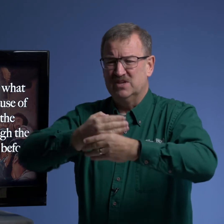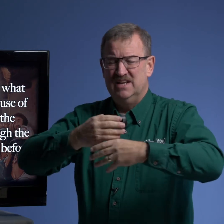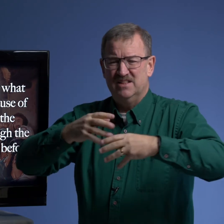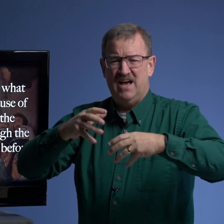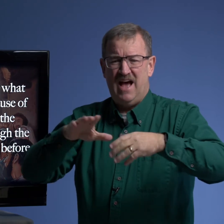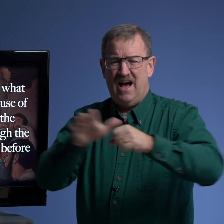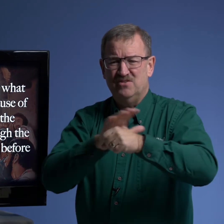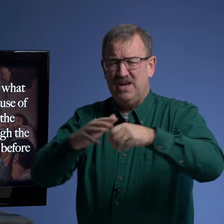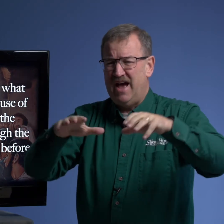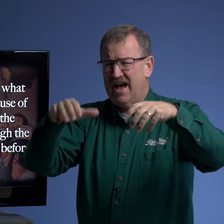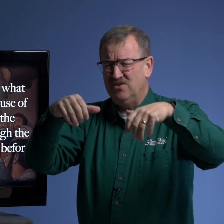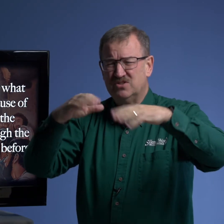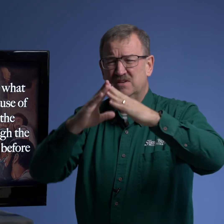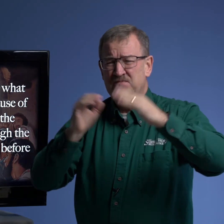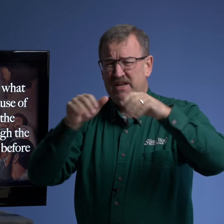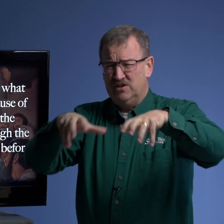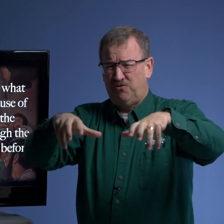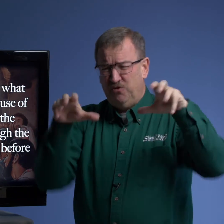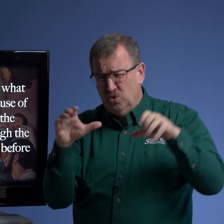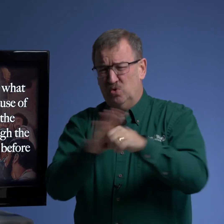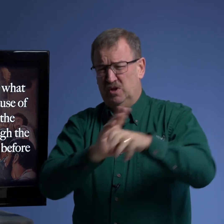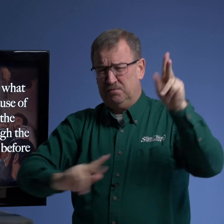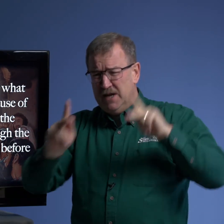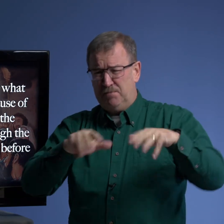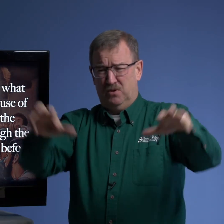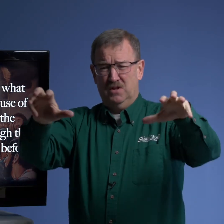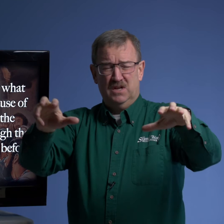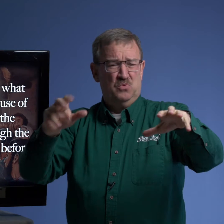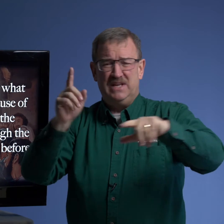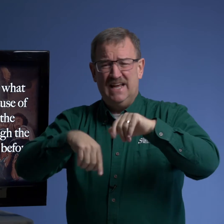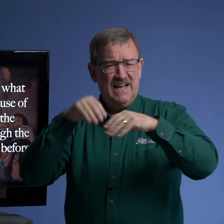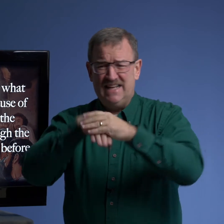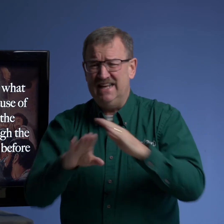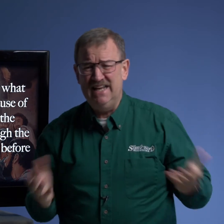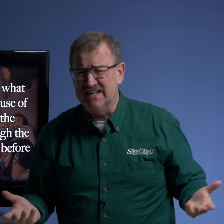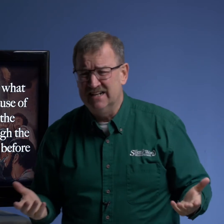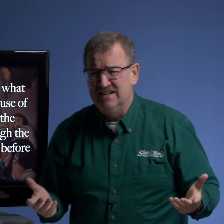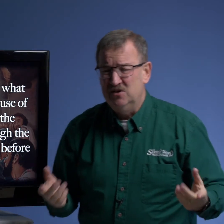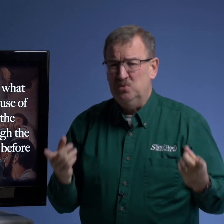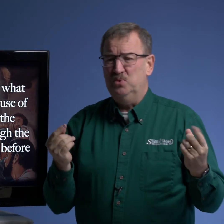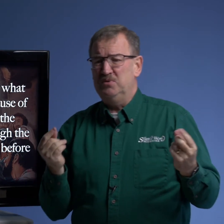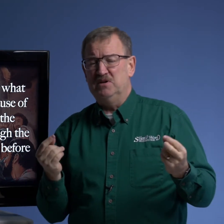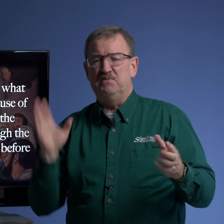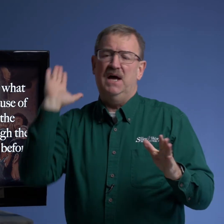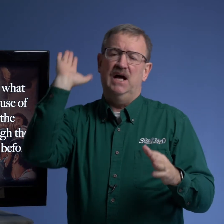the house the house is full of people we cannot get in what are we gonna ah